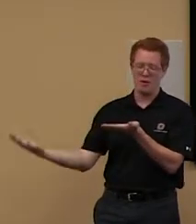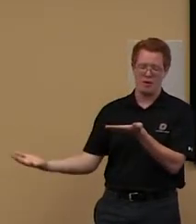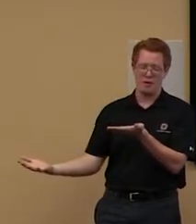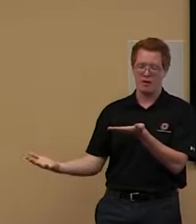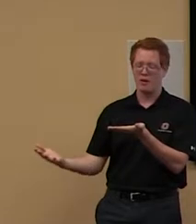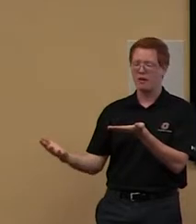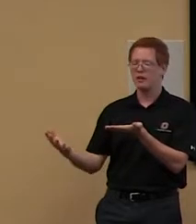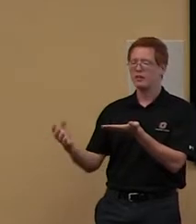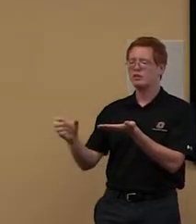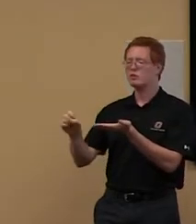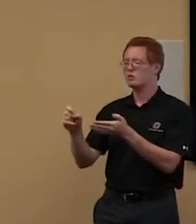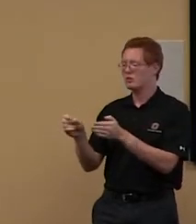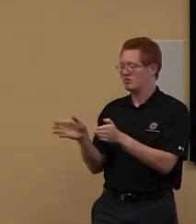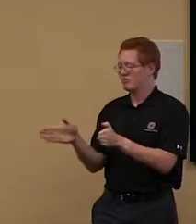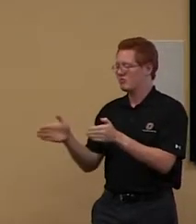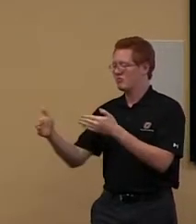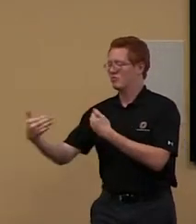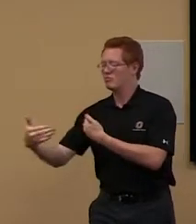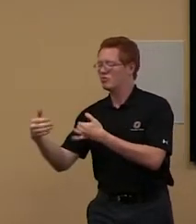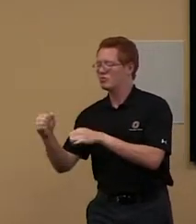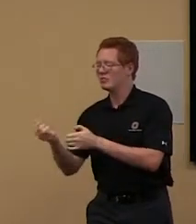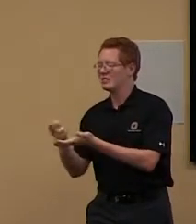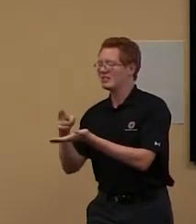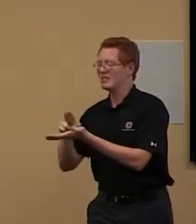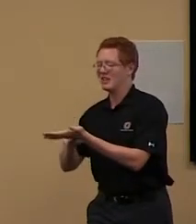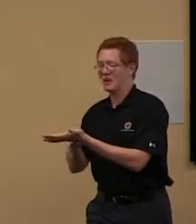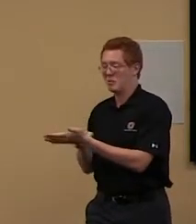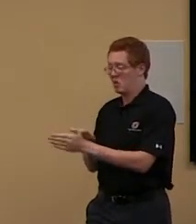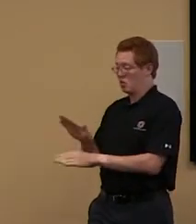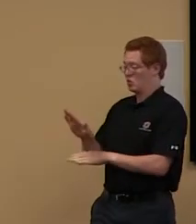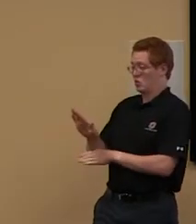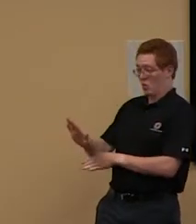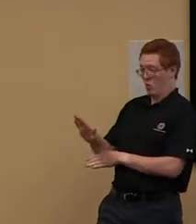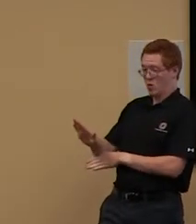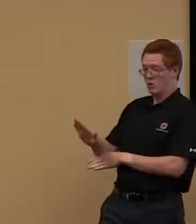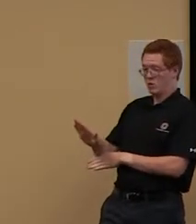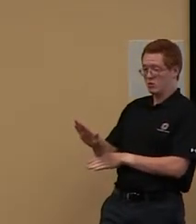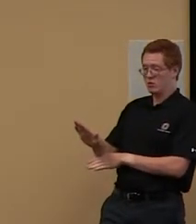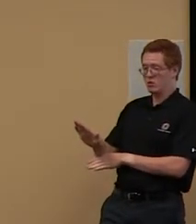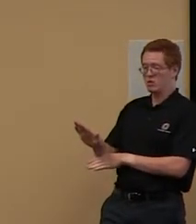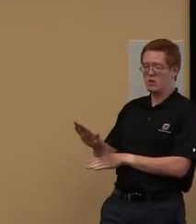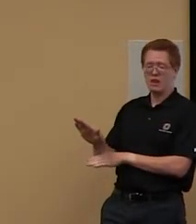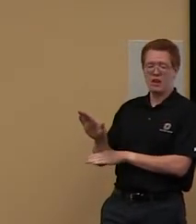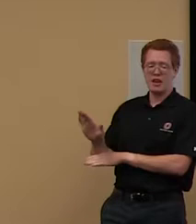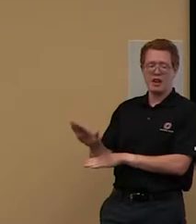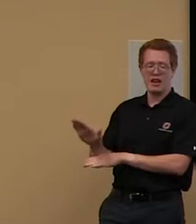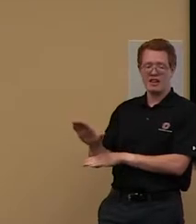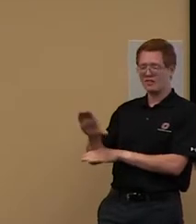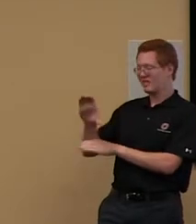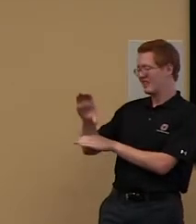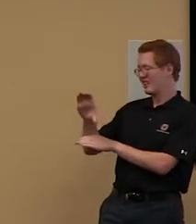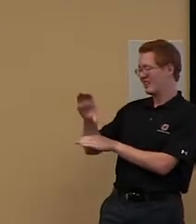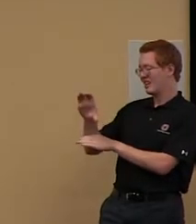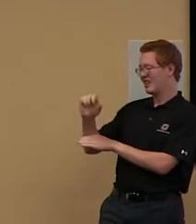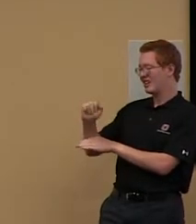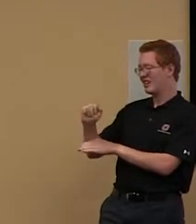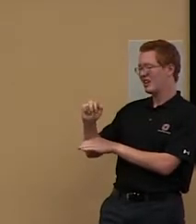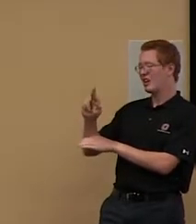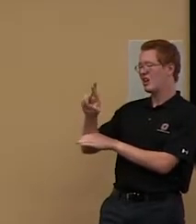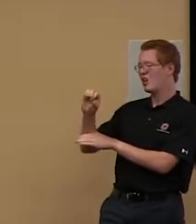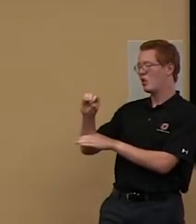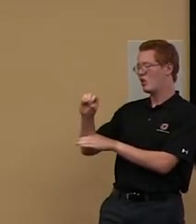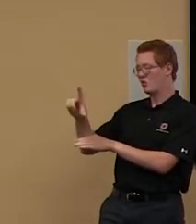And, and it is, it's assigned to you. It's, it's a space that's, you know, has the carol kind of like walls here.